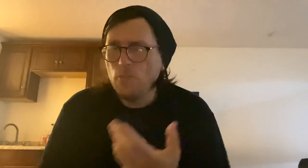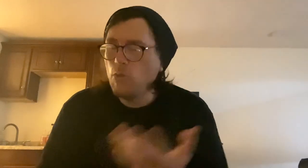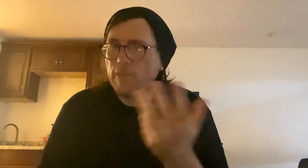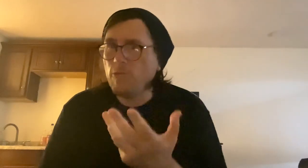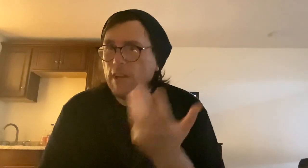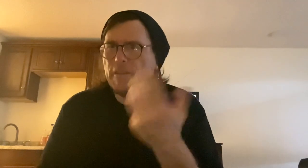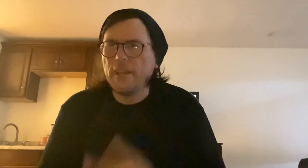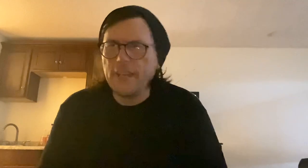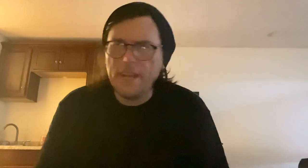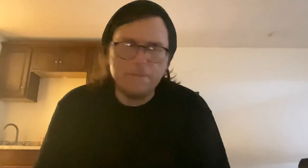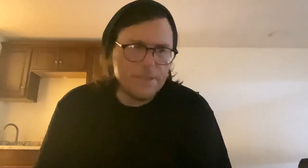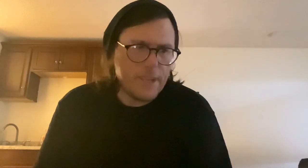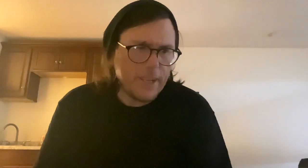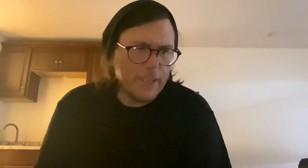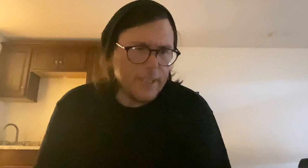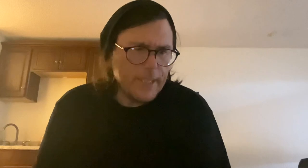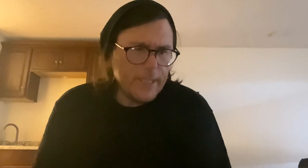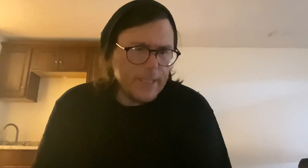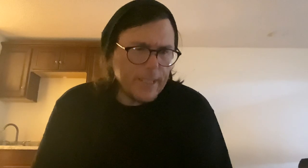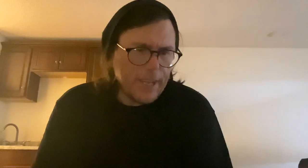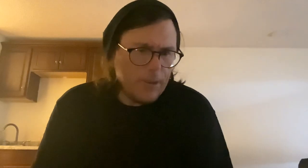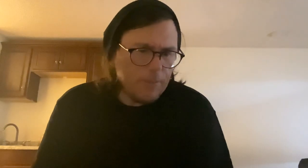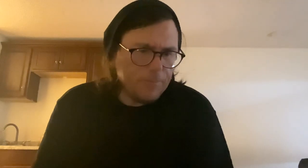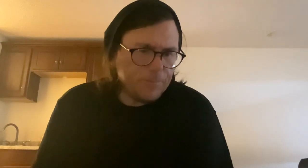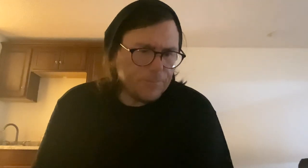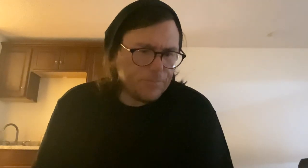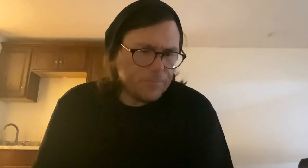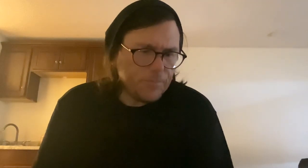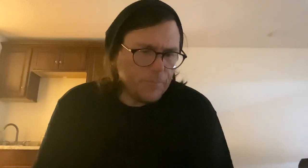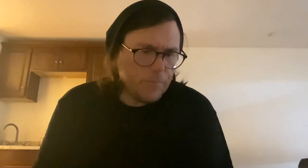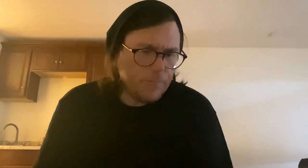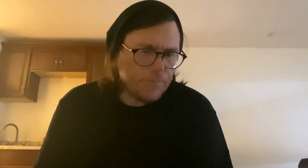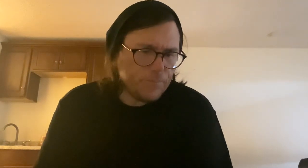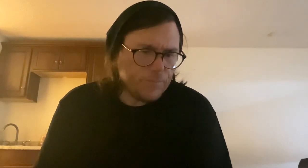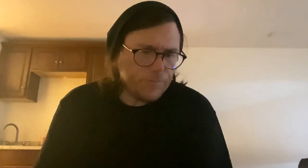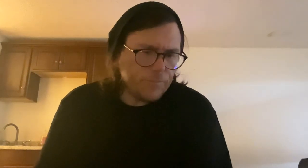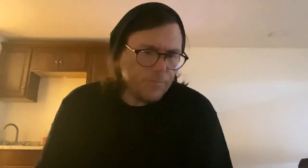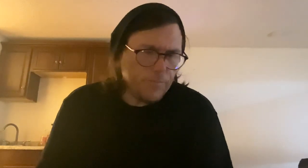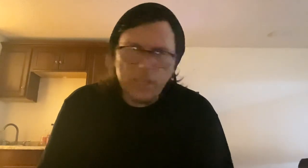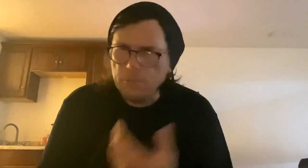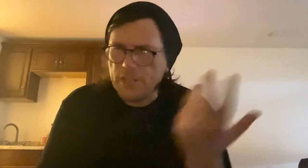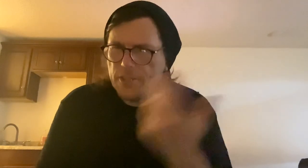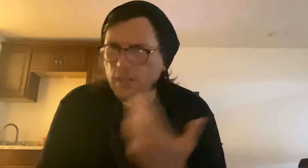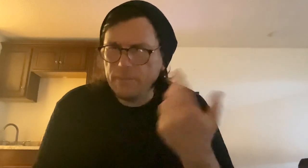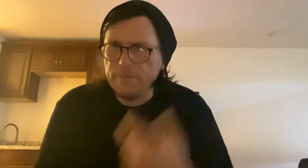Whatever, if I can have this, like, you know, a percentage off of